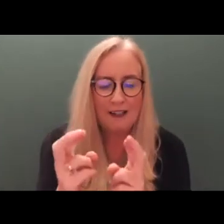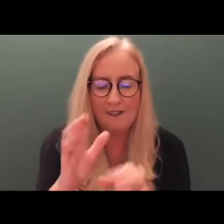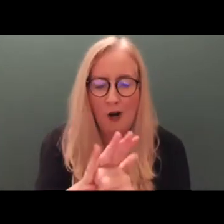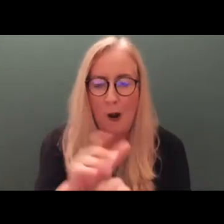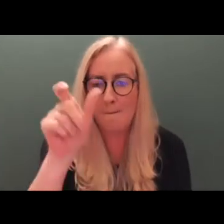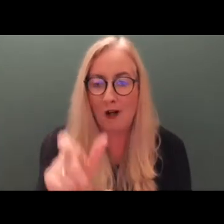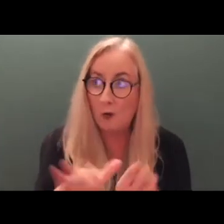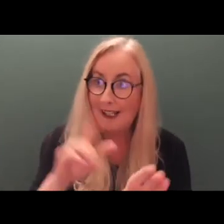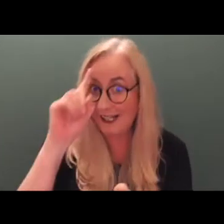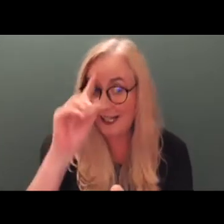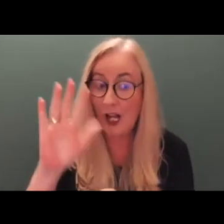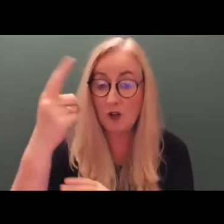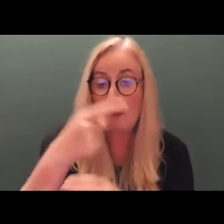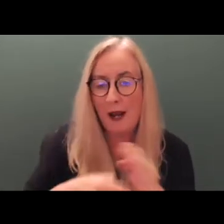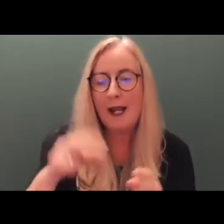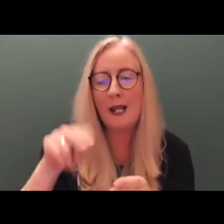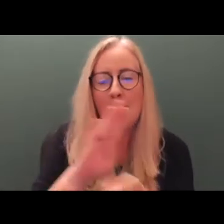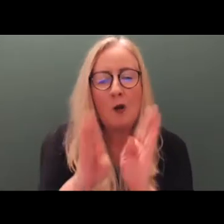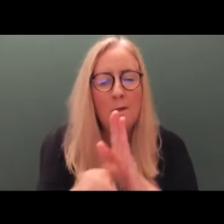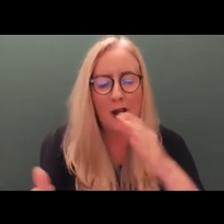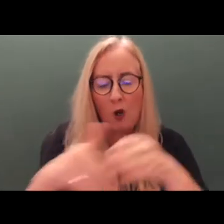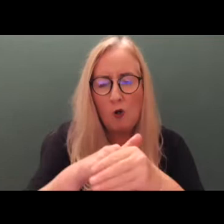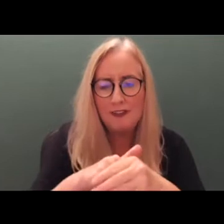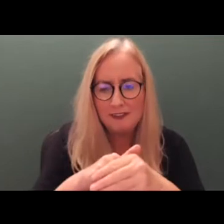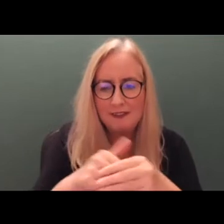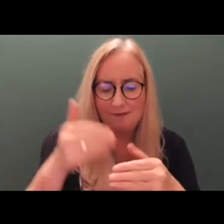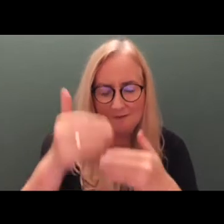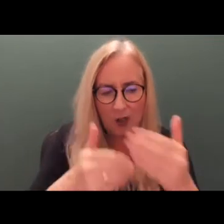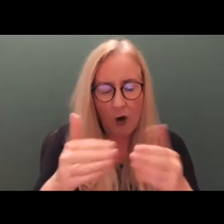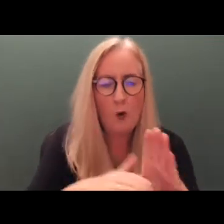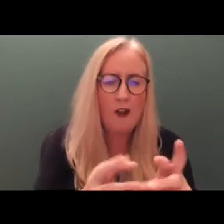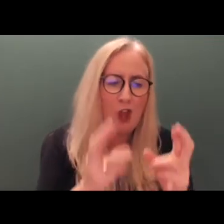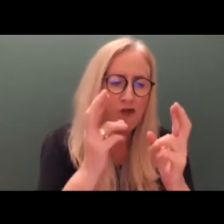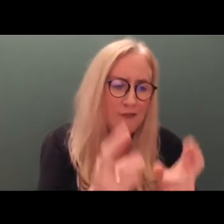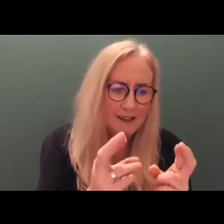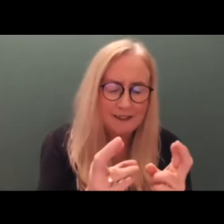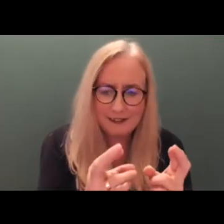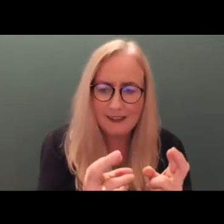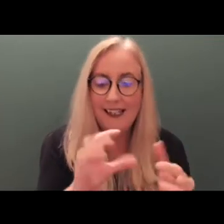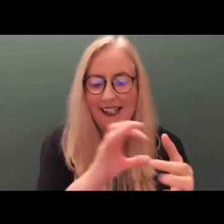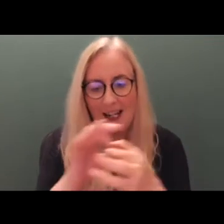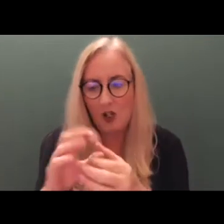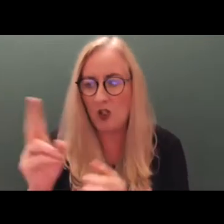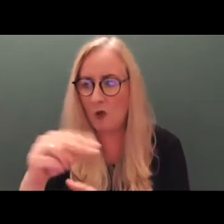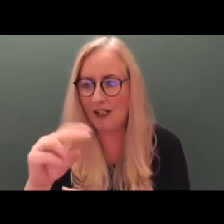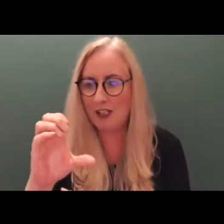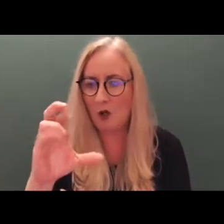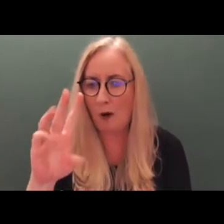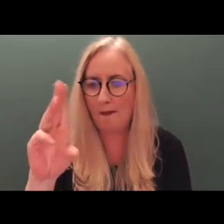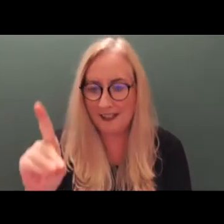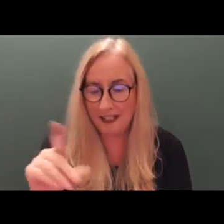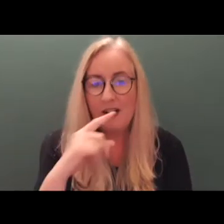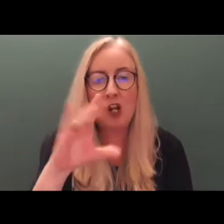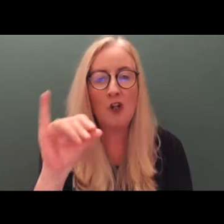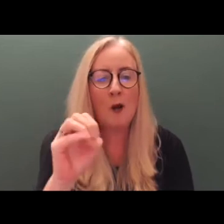intellectual disability to be included as equal citizens with rights as outlined in the UNCRPD. Joe is a self